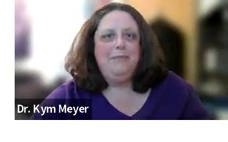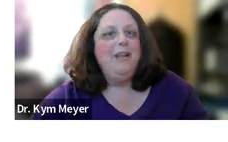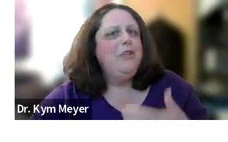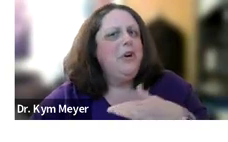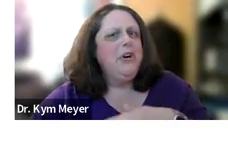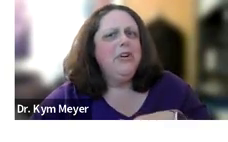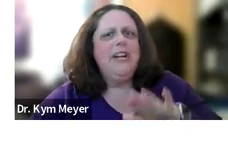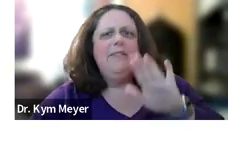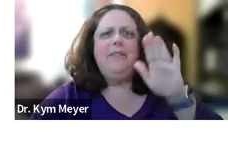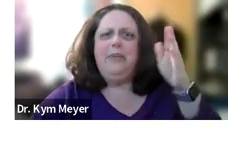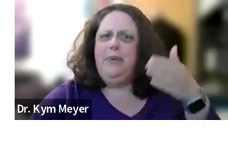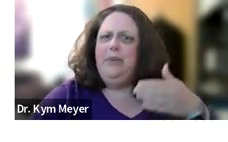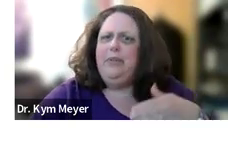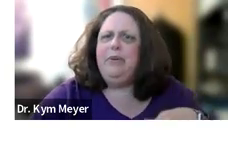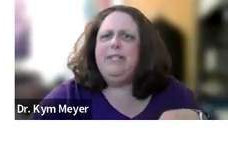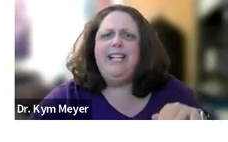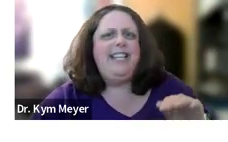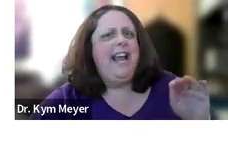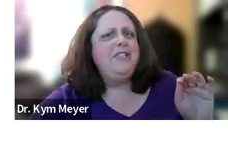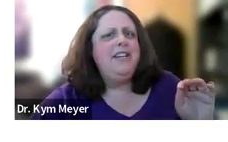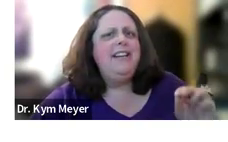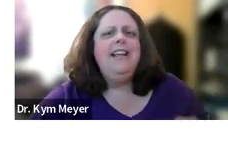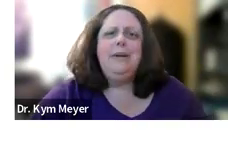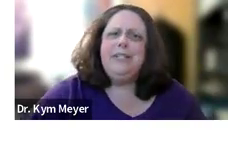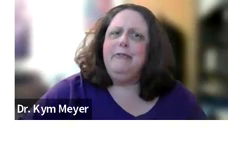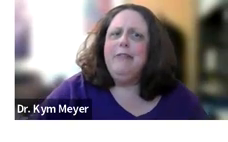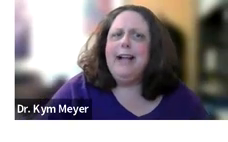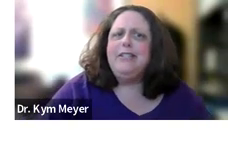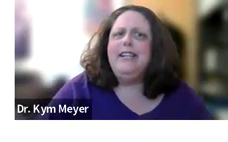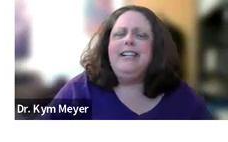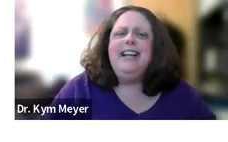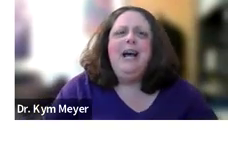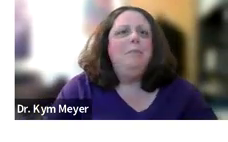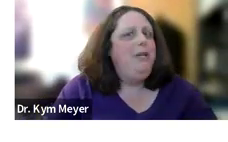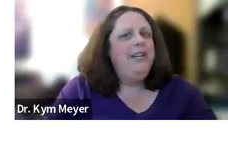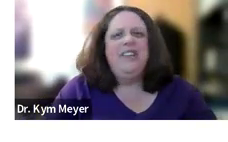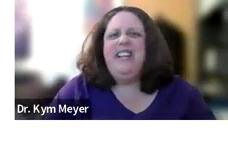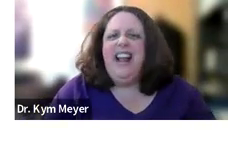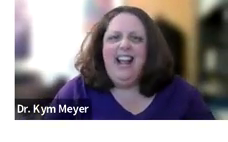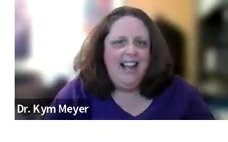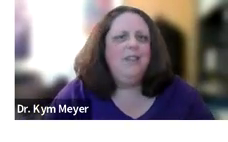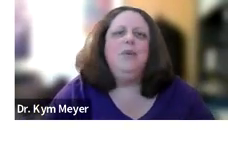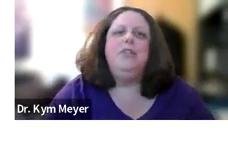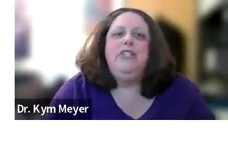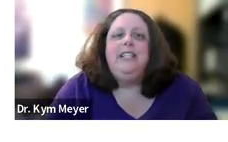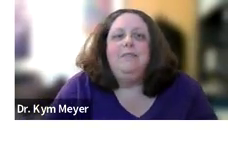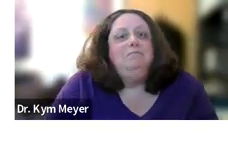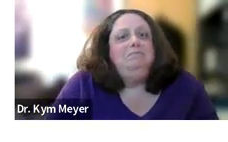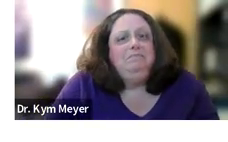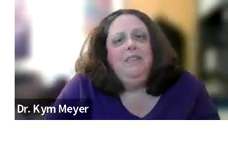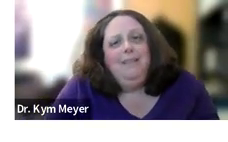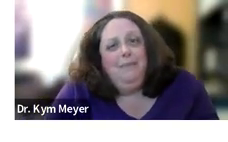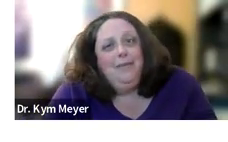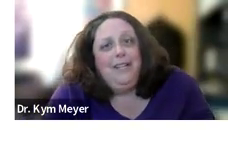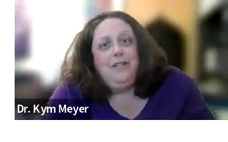Okay. So you heard her. You knew that there was intonation. There was inflection. But you didn't understand any of the words she said.